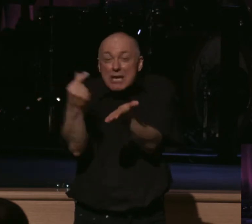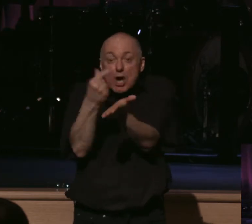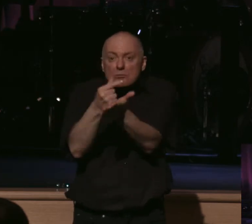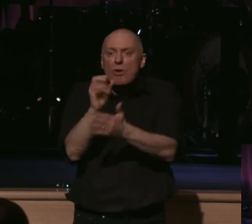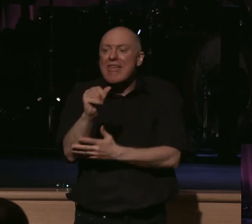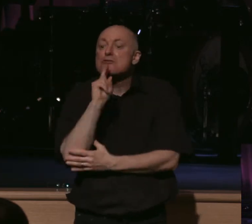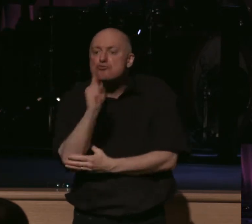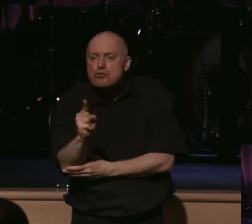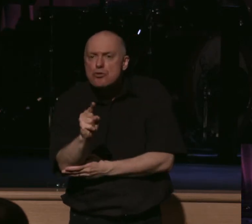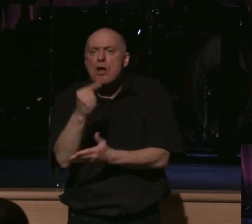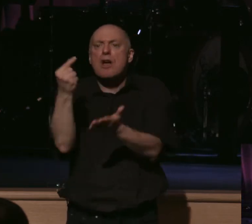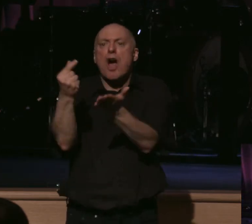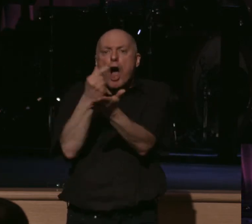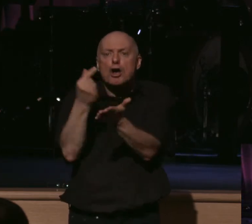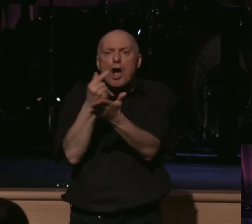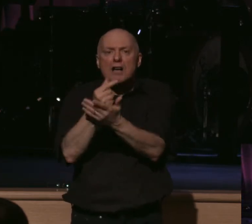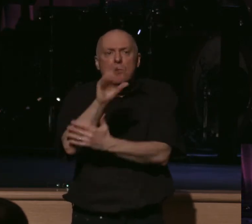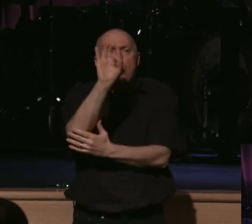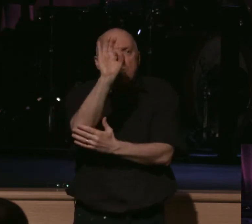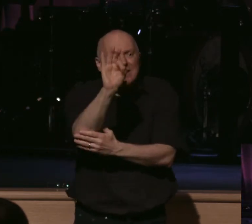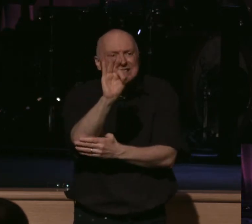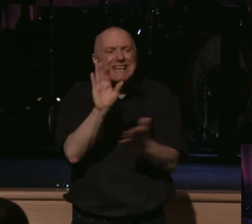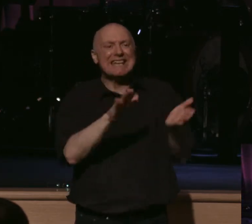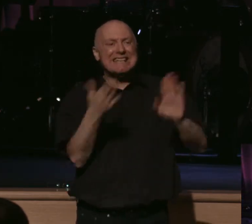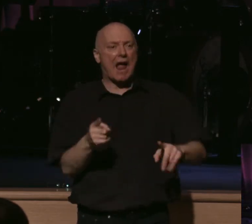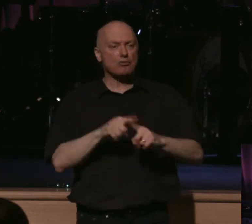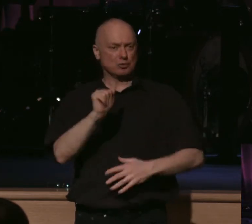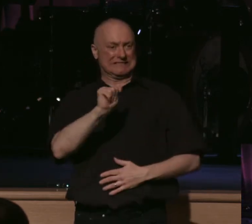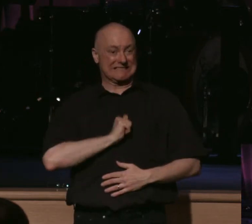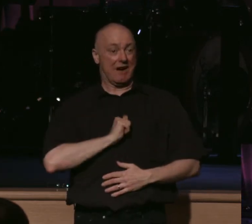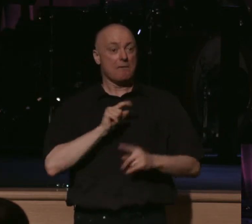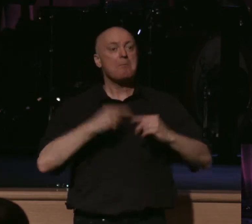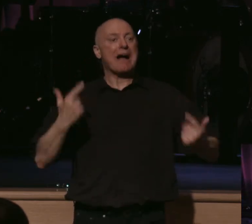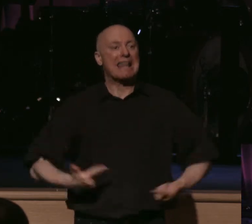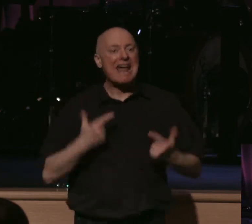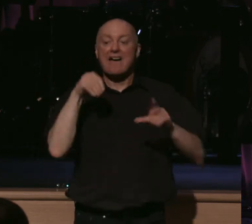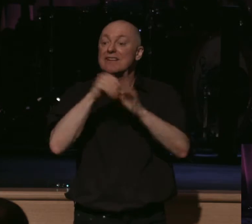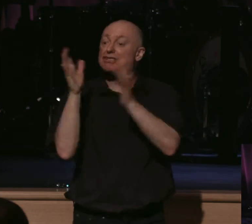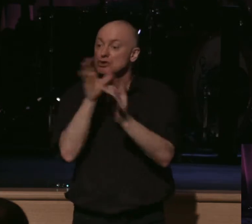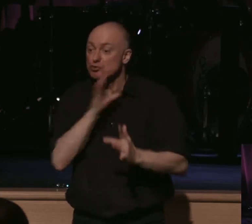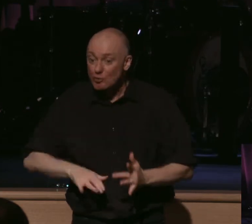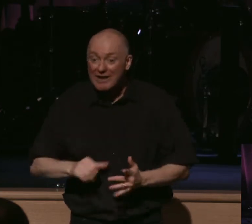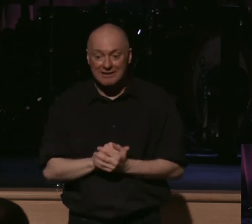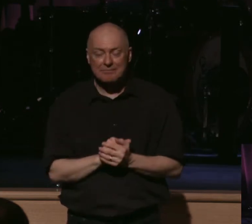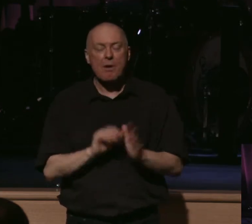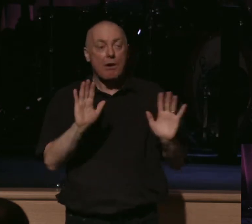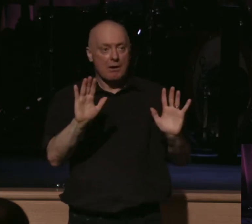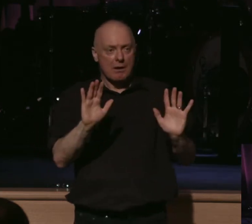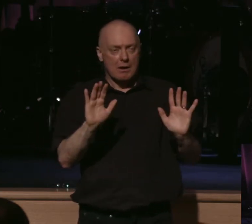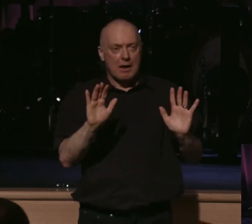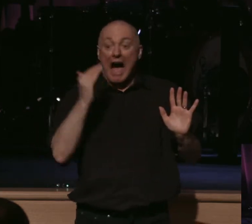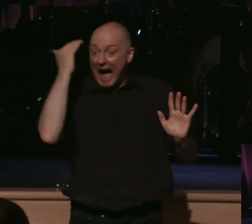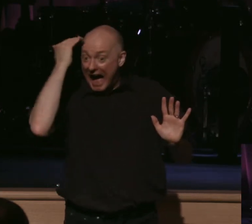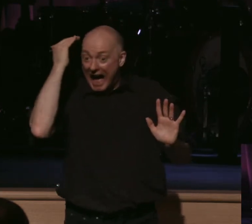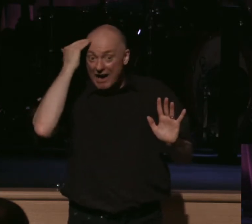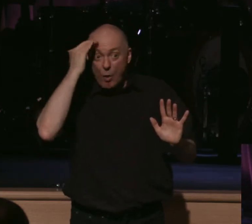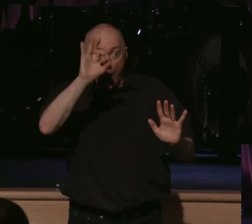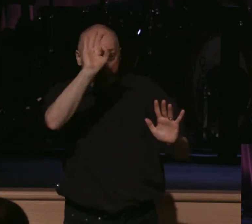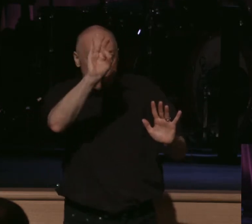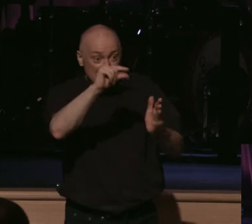that is true is a gospel that is preaching death to self, but life in Jesus Christ. Here's what I know. Even as I preach this verse, there's